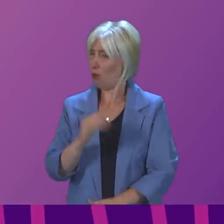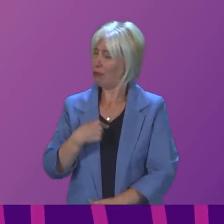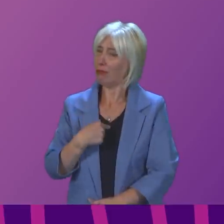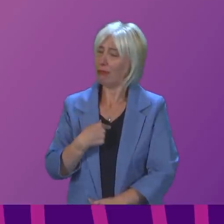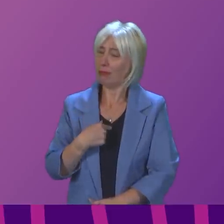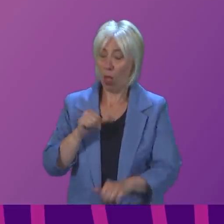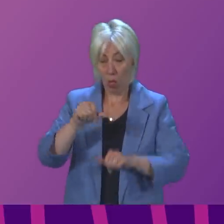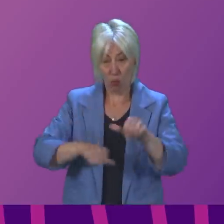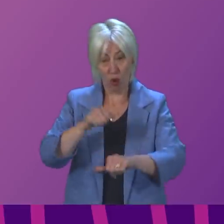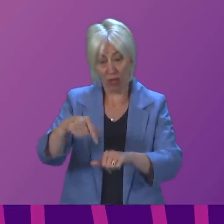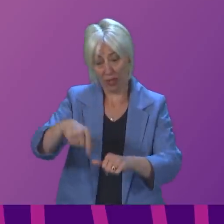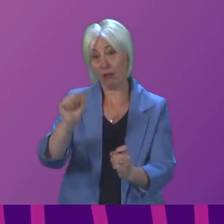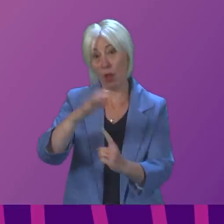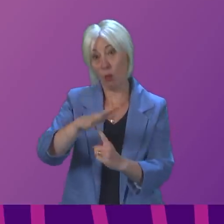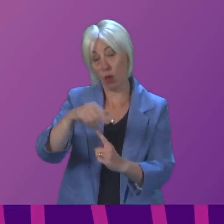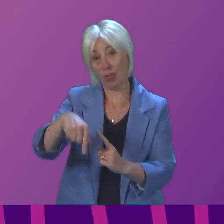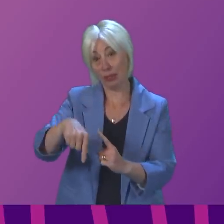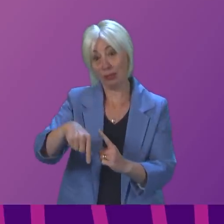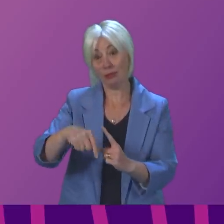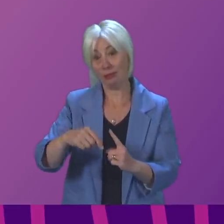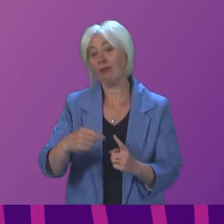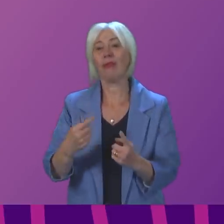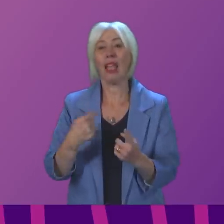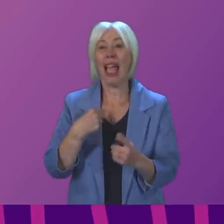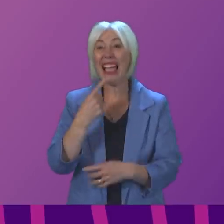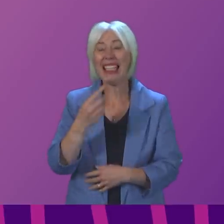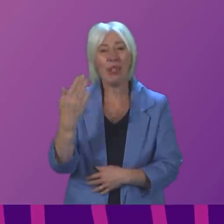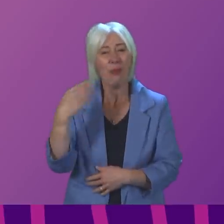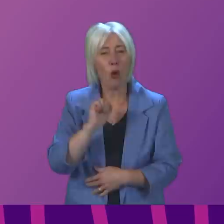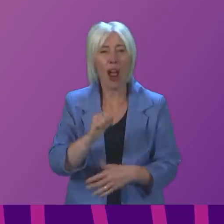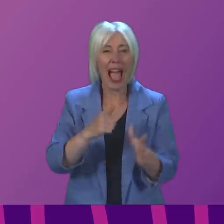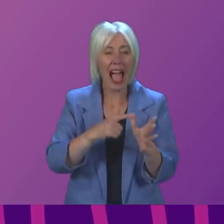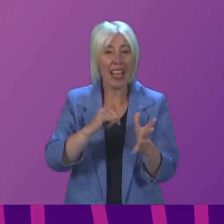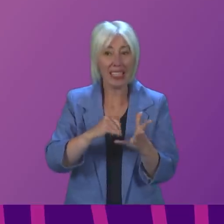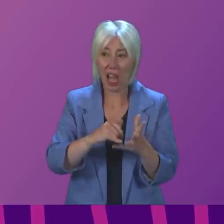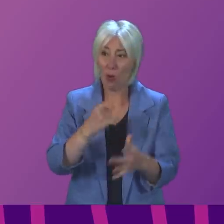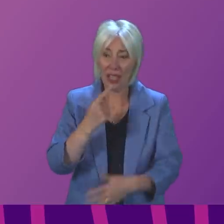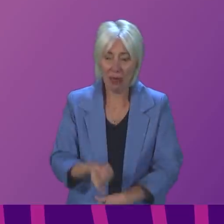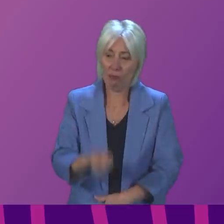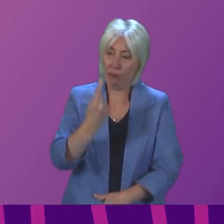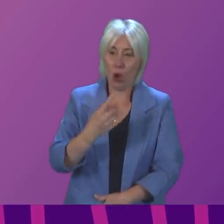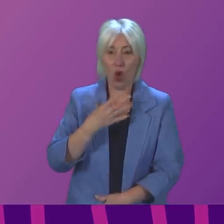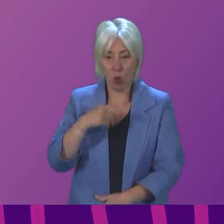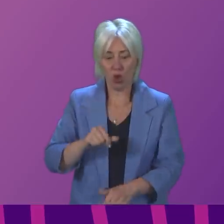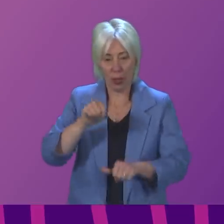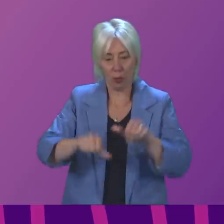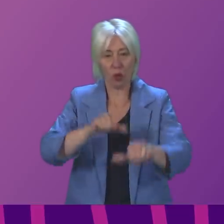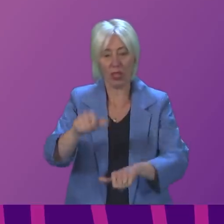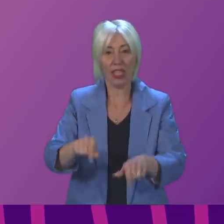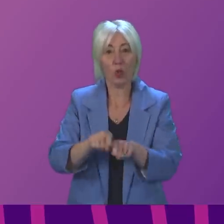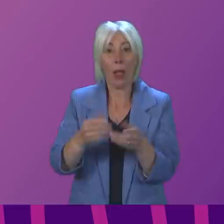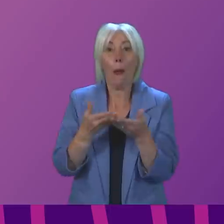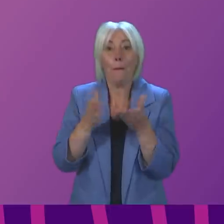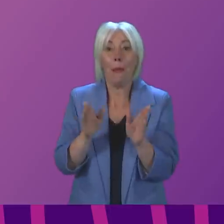are important. I repeat the point I made earlier on. Anna Sarwar called for many of these processes, including the public inquiry.